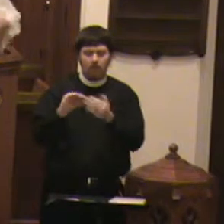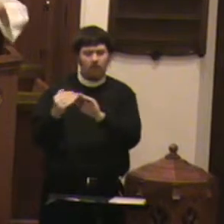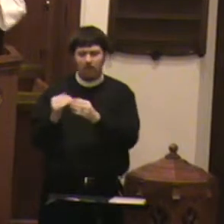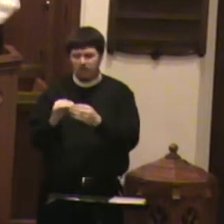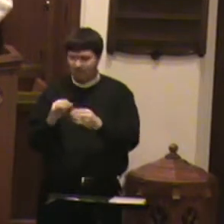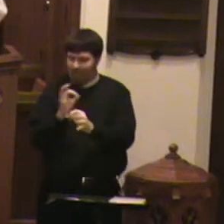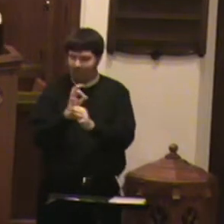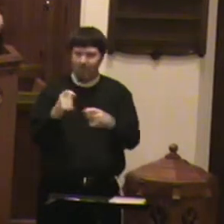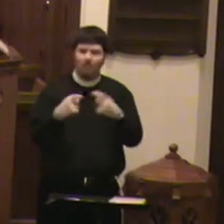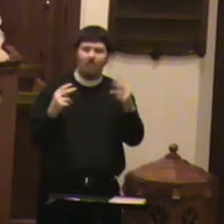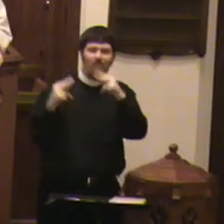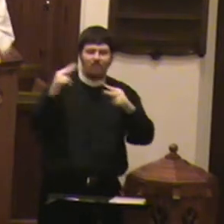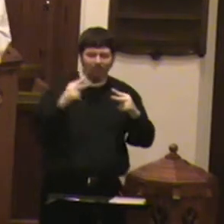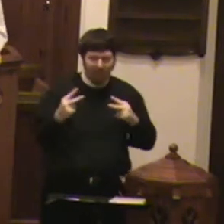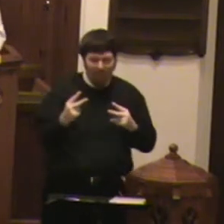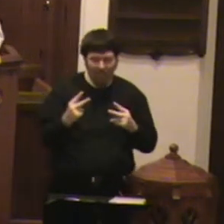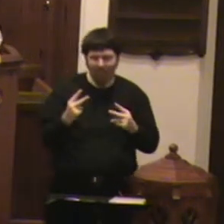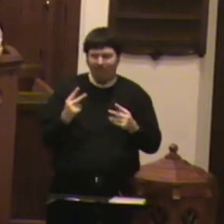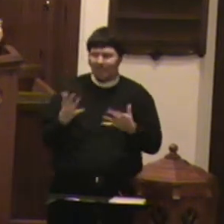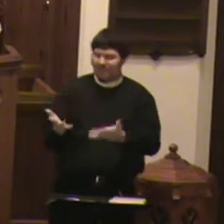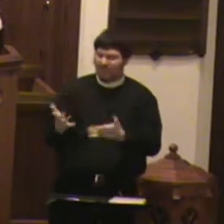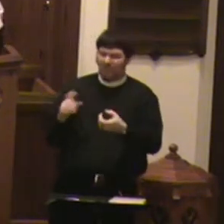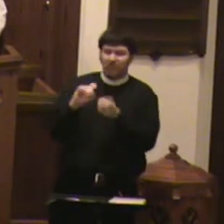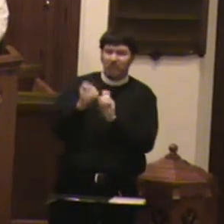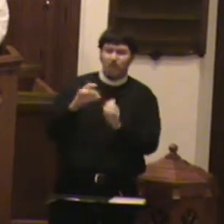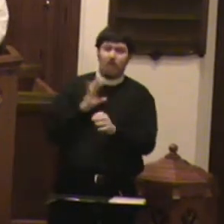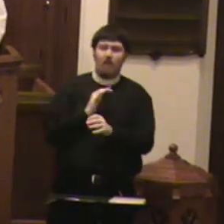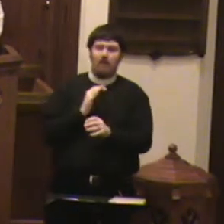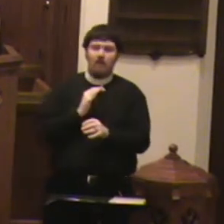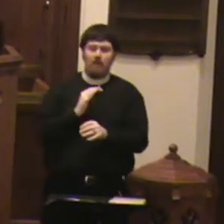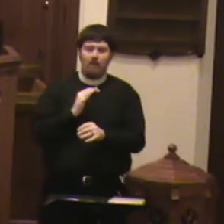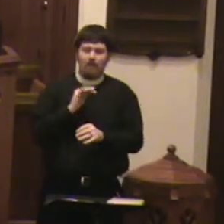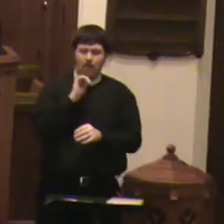too, affects our attitude about our rebel game and our prosperity.